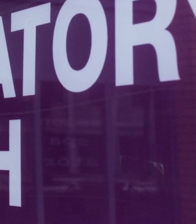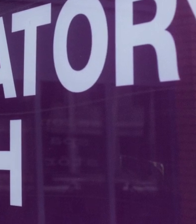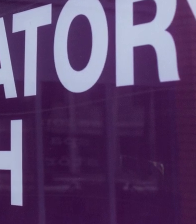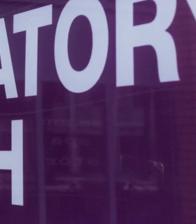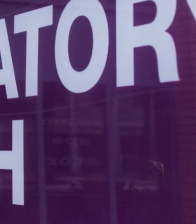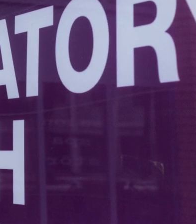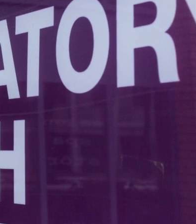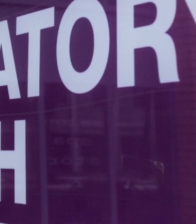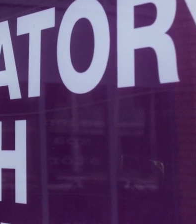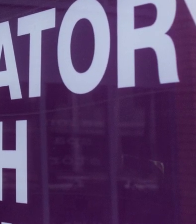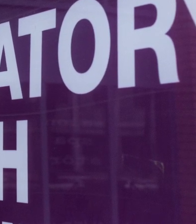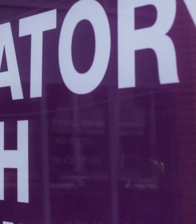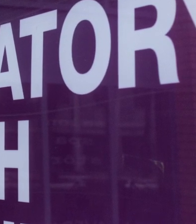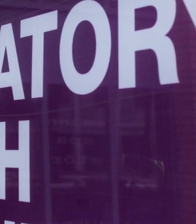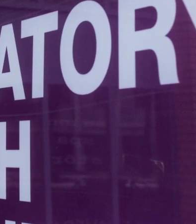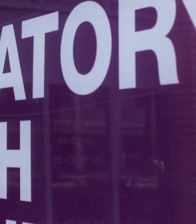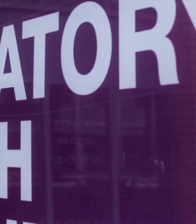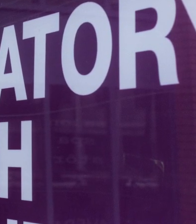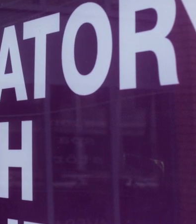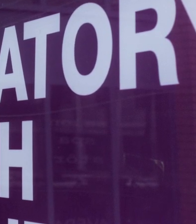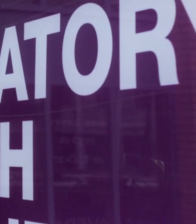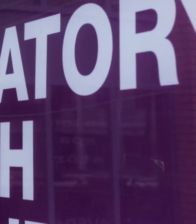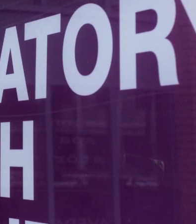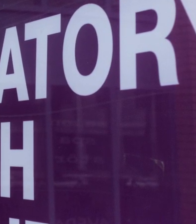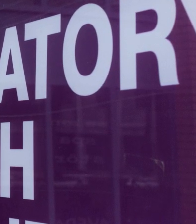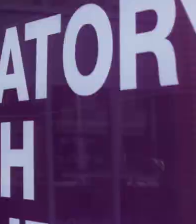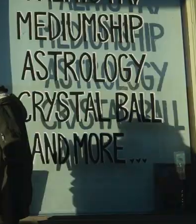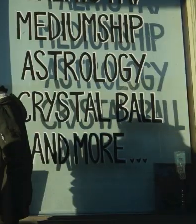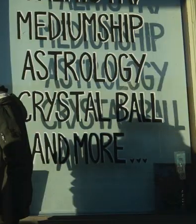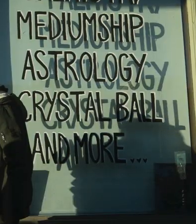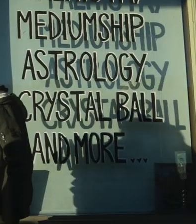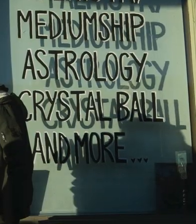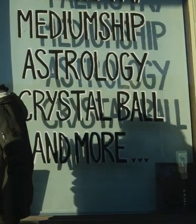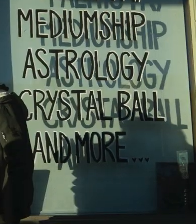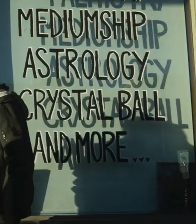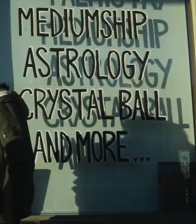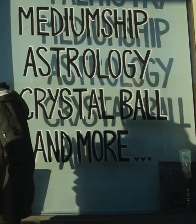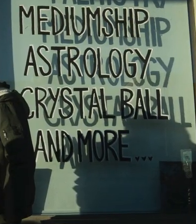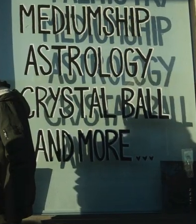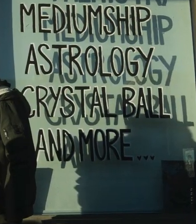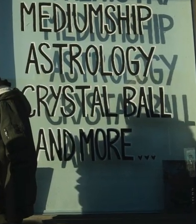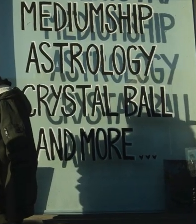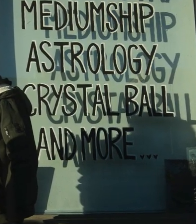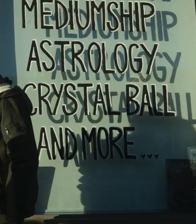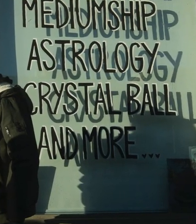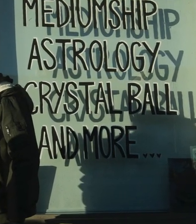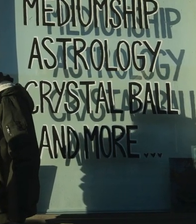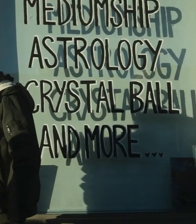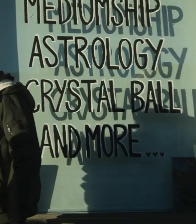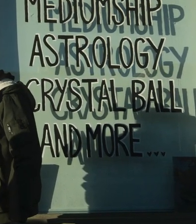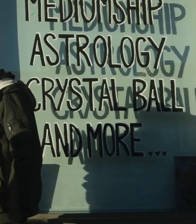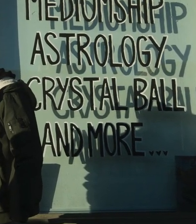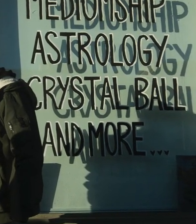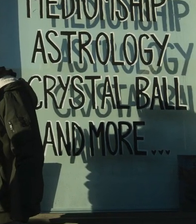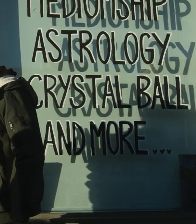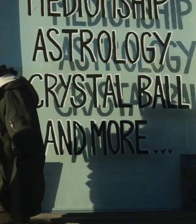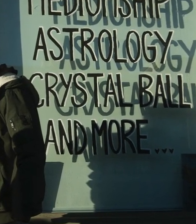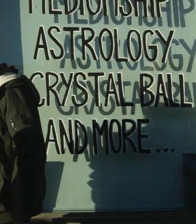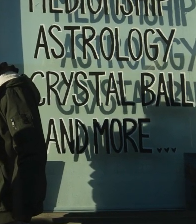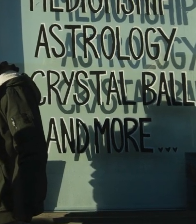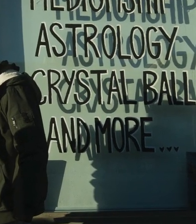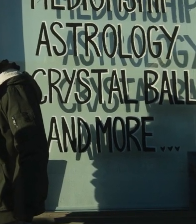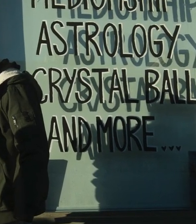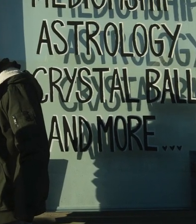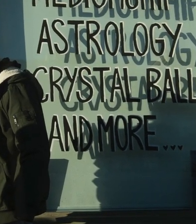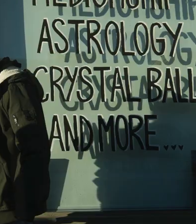system come under significant threat, that we were able again together to bring those numbers down. And I think it's important to